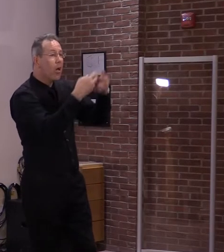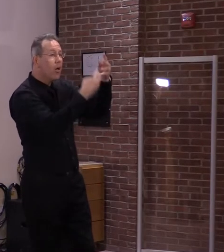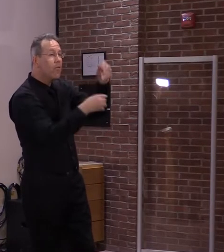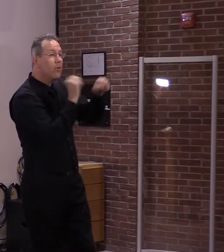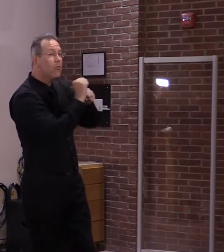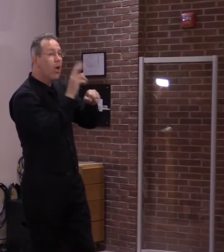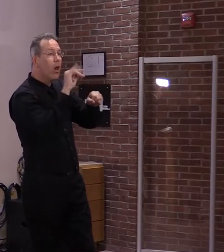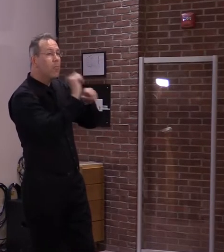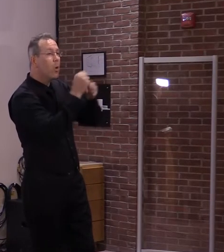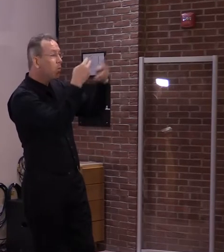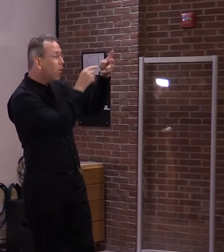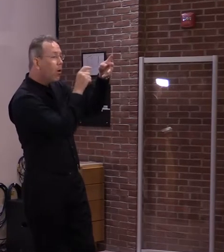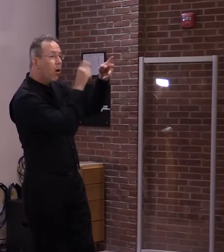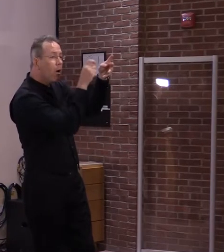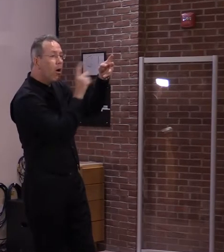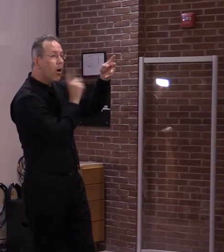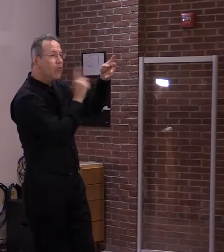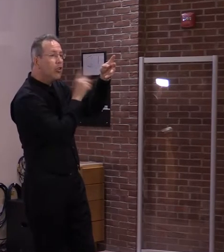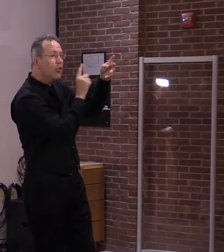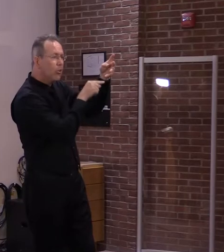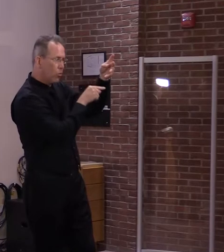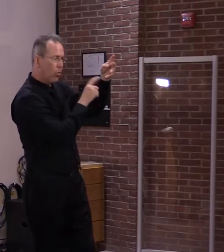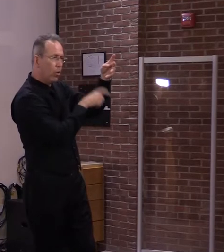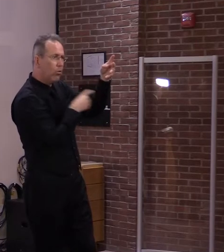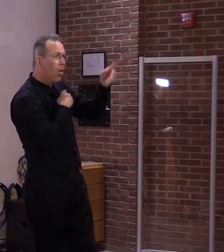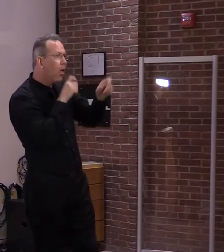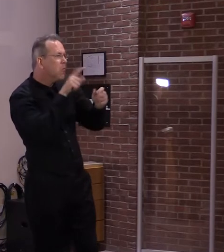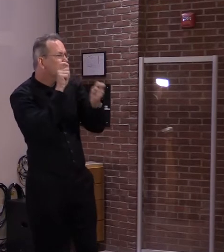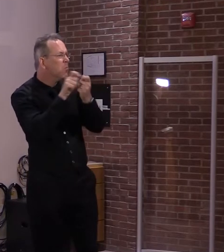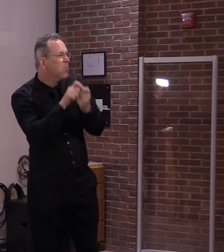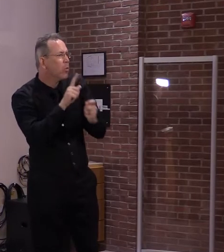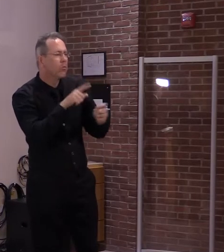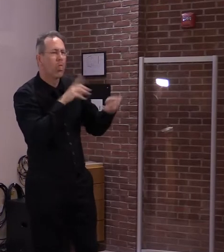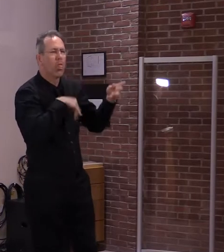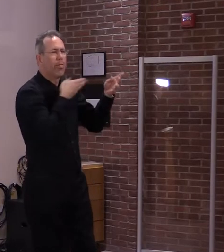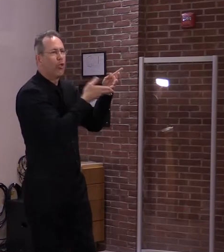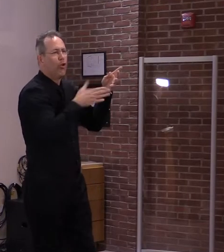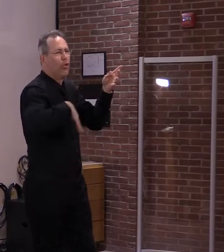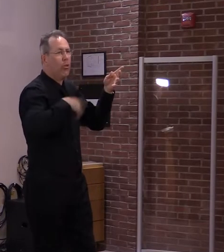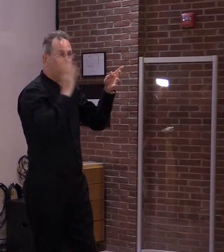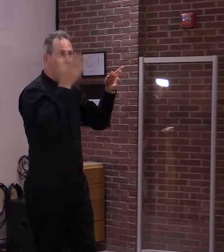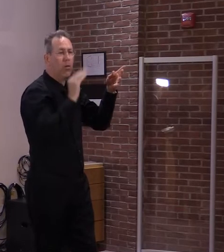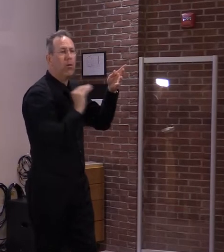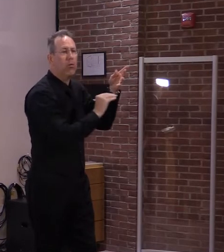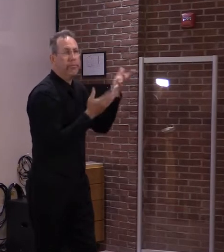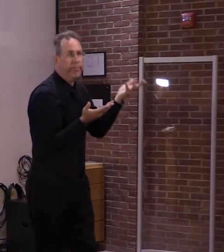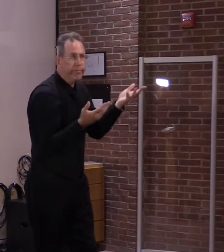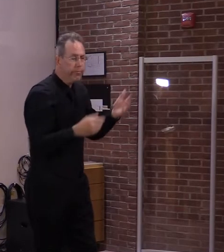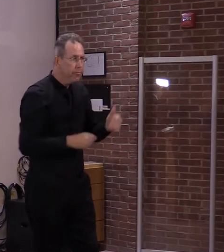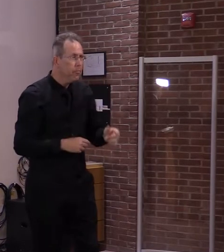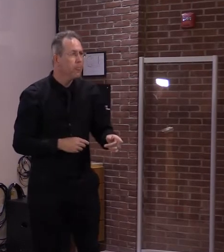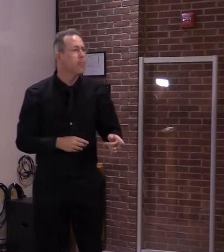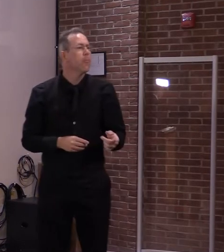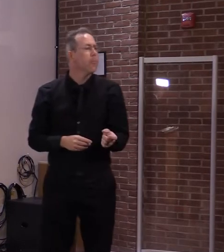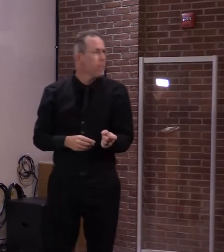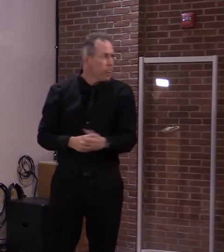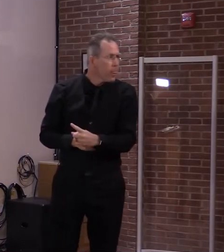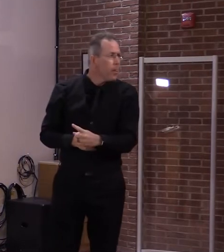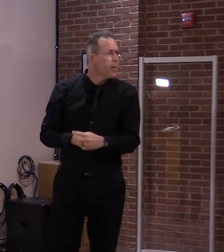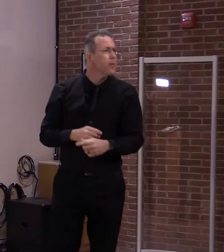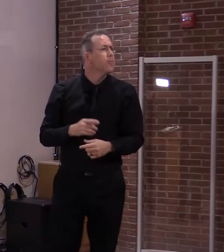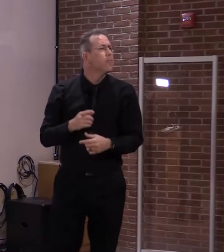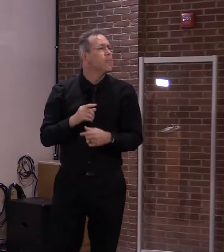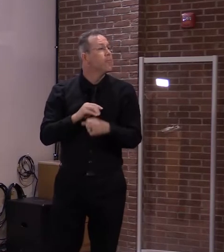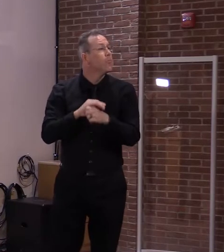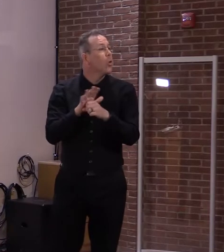who needs to be taken care of? Yeah, there's a couple of them, and I should also just remind folks, we will